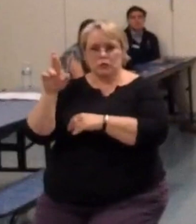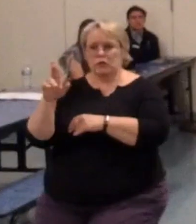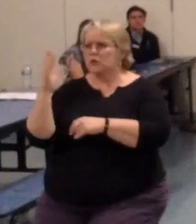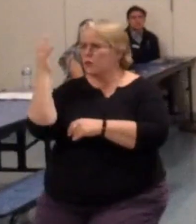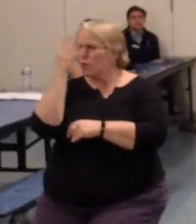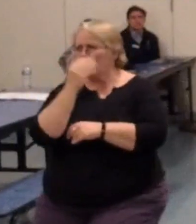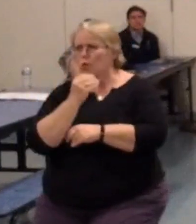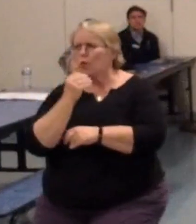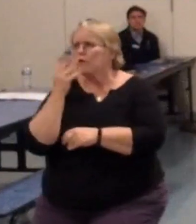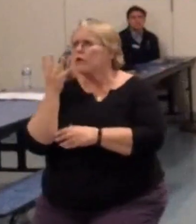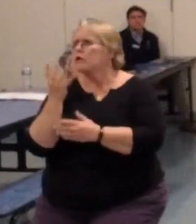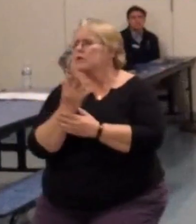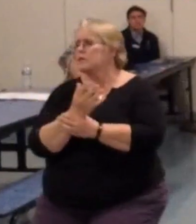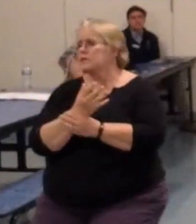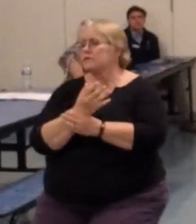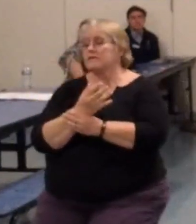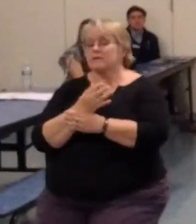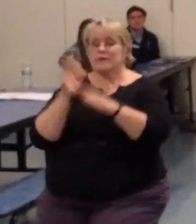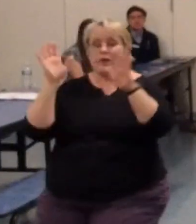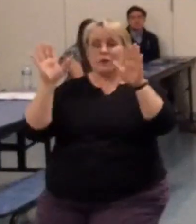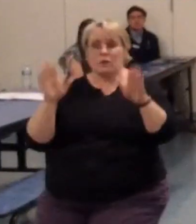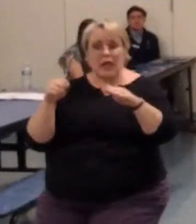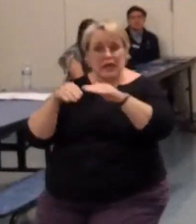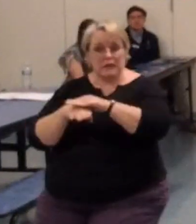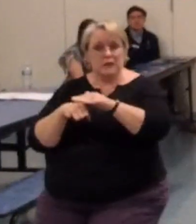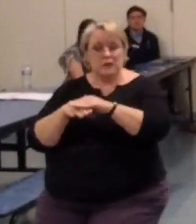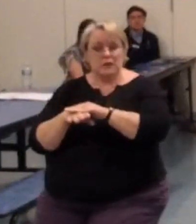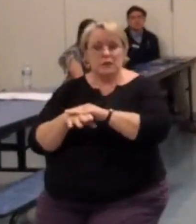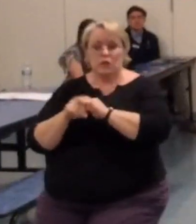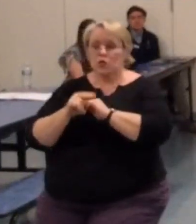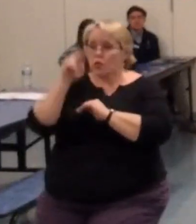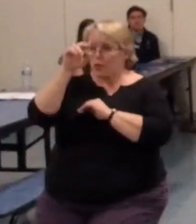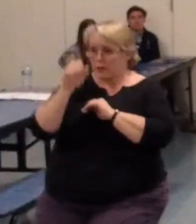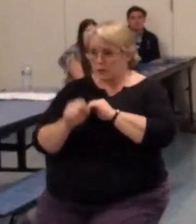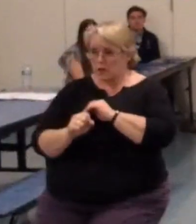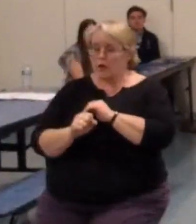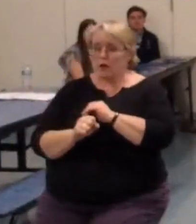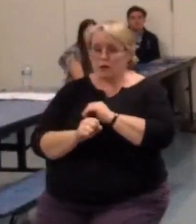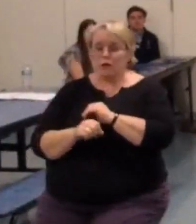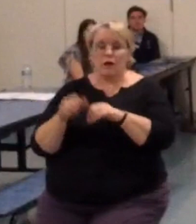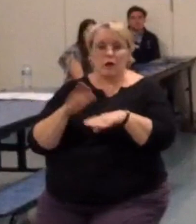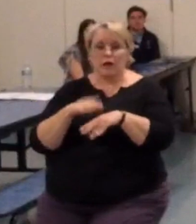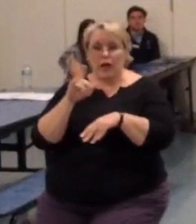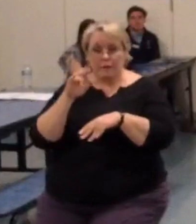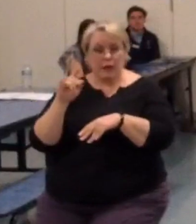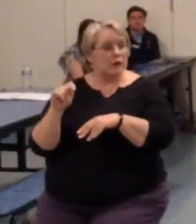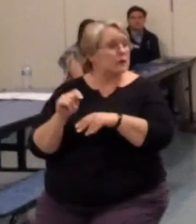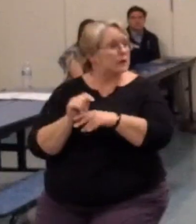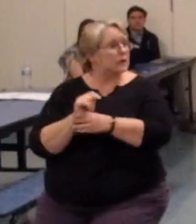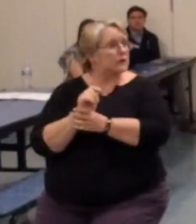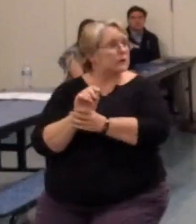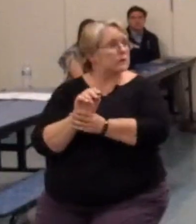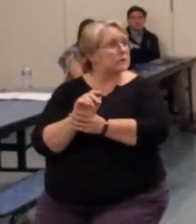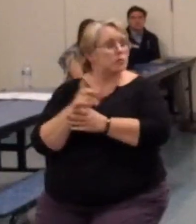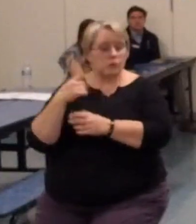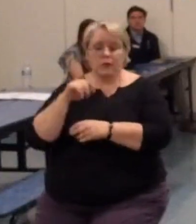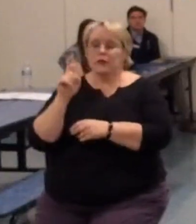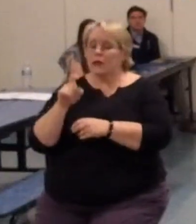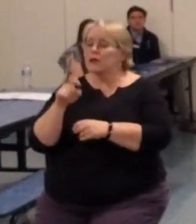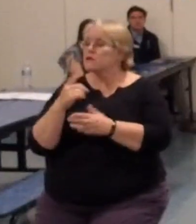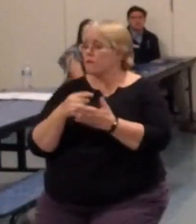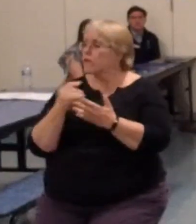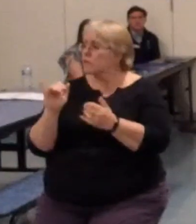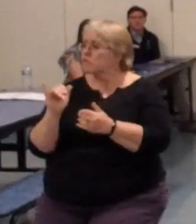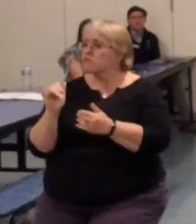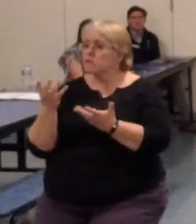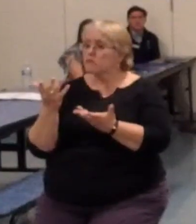is gorgeous. Yeah. And it's great excess north and south on, on, on Calumeta. That's what we need. And we need something